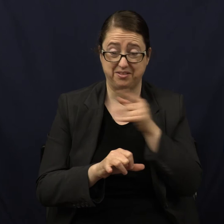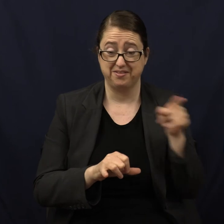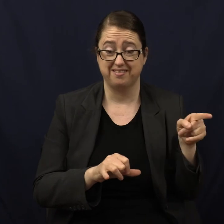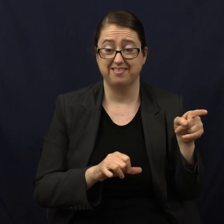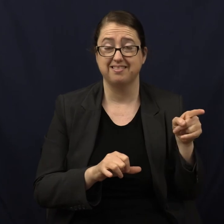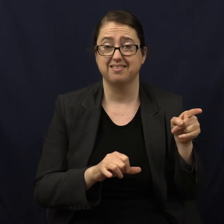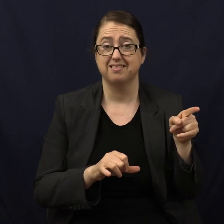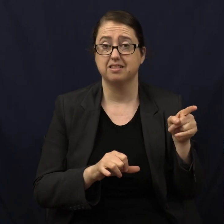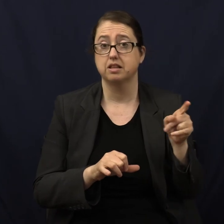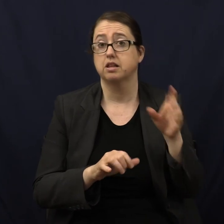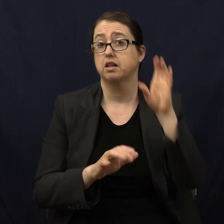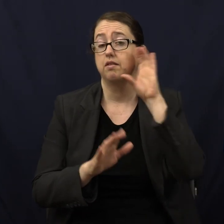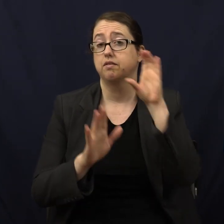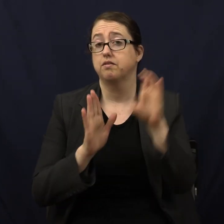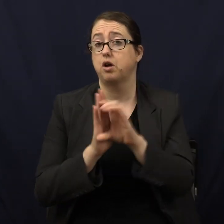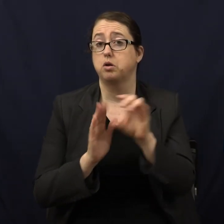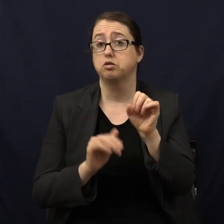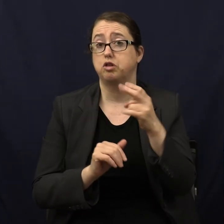Photoshop?